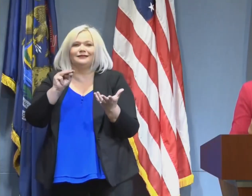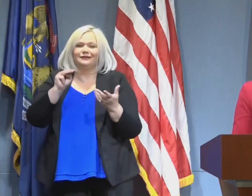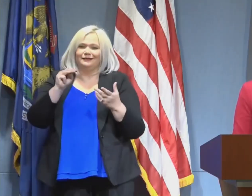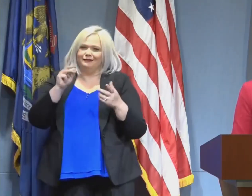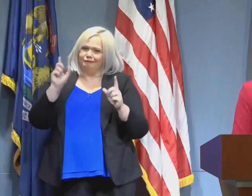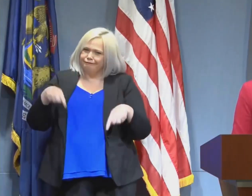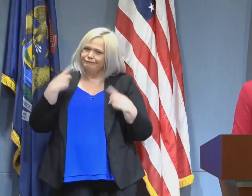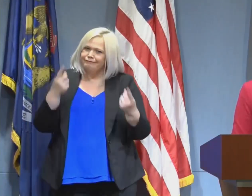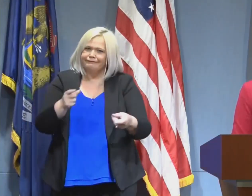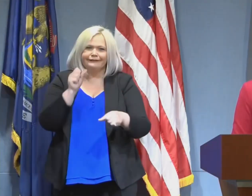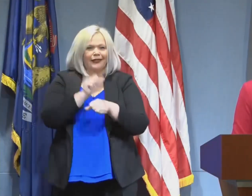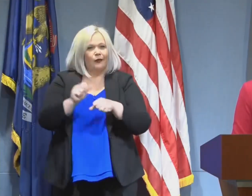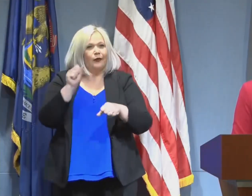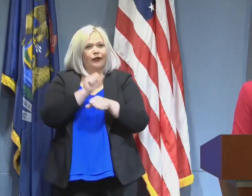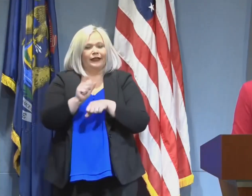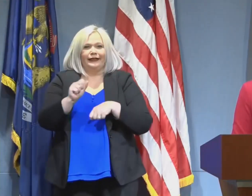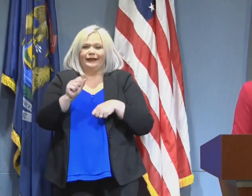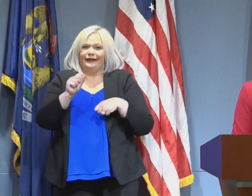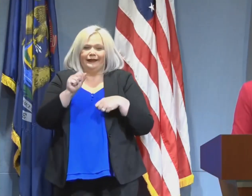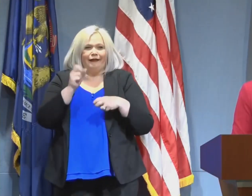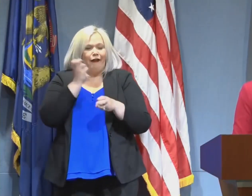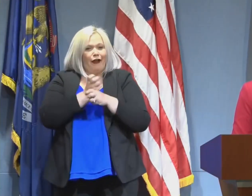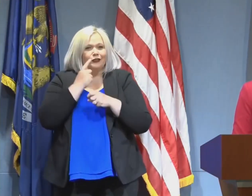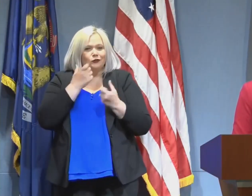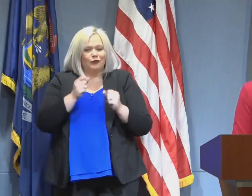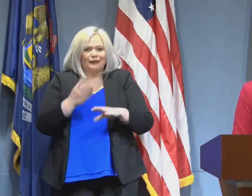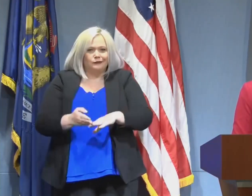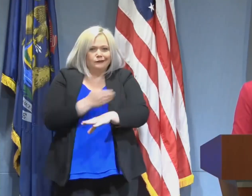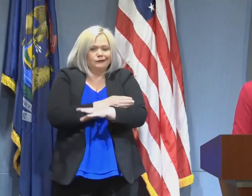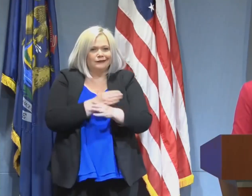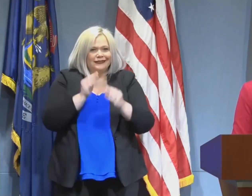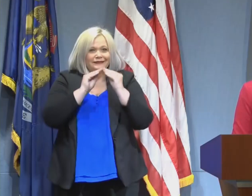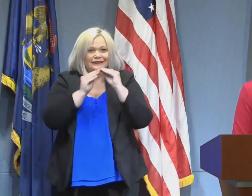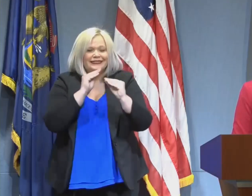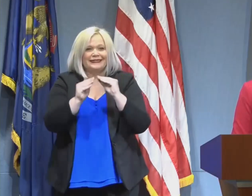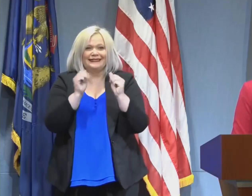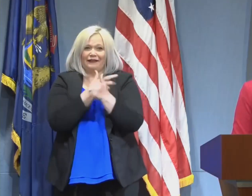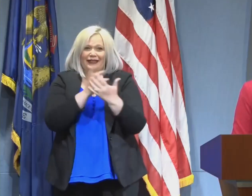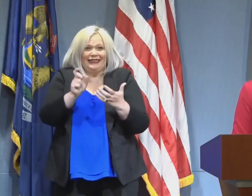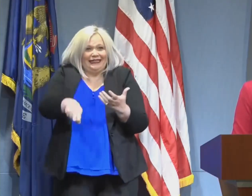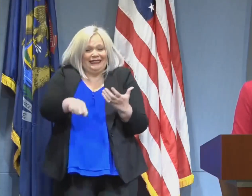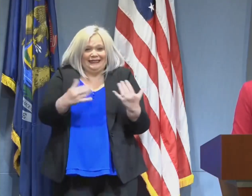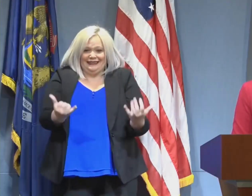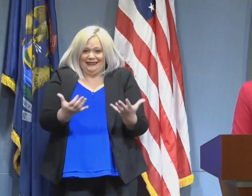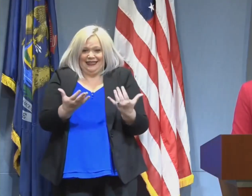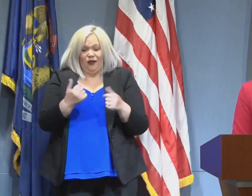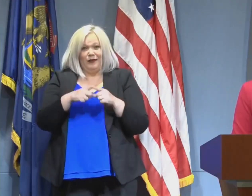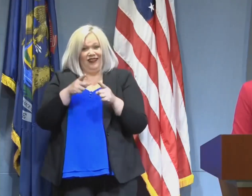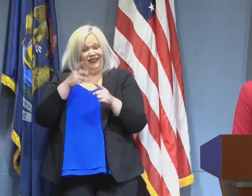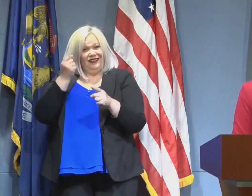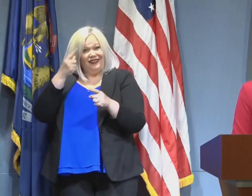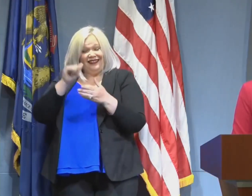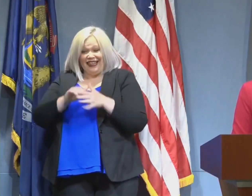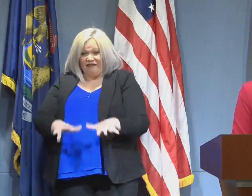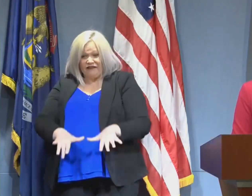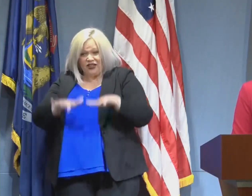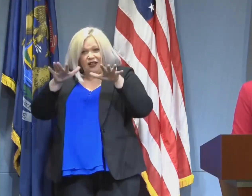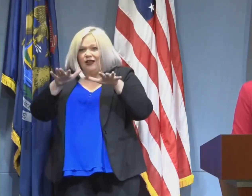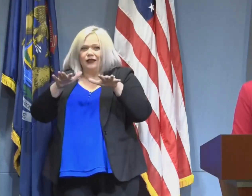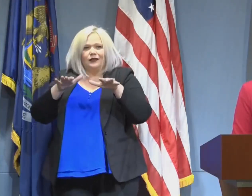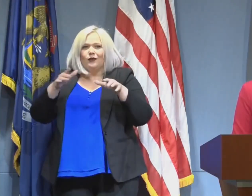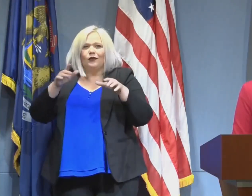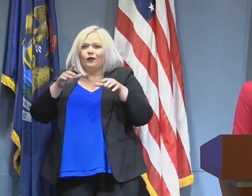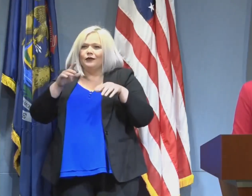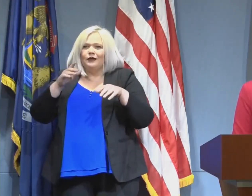500-year events happening, 100-year events happening with more frequency, we know that this underinvestment is going to come with a